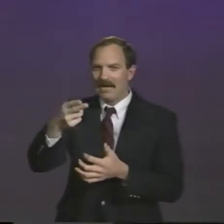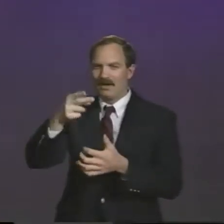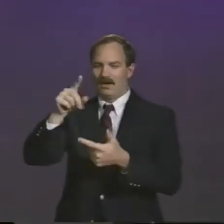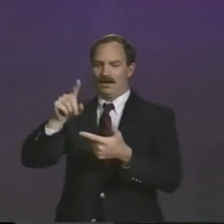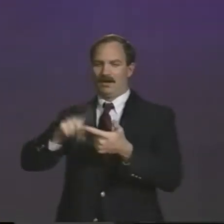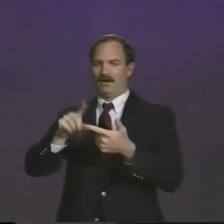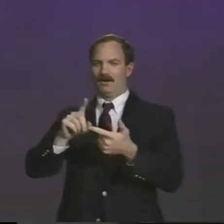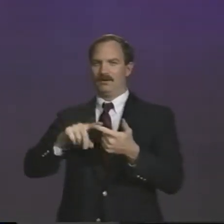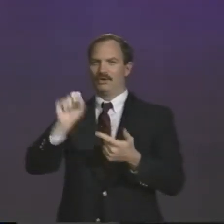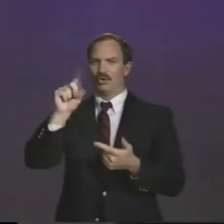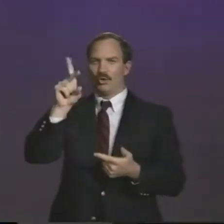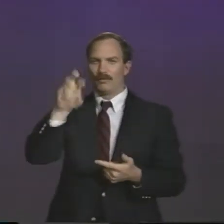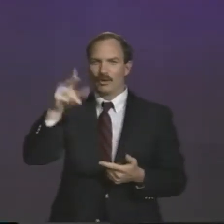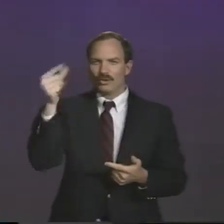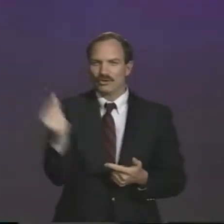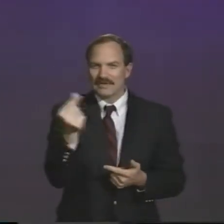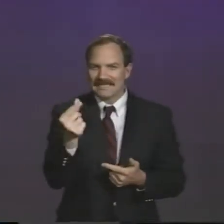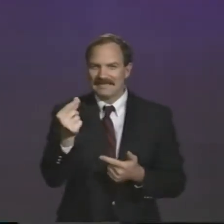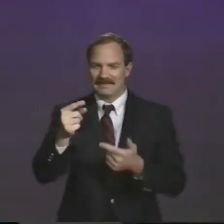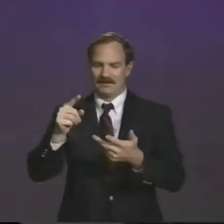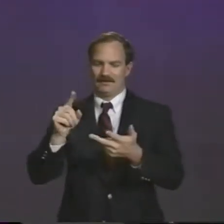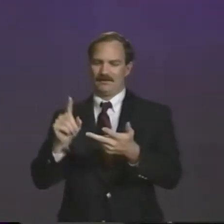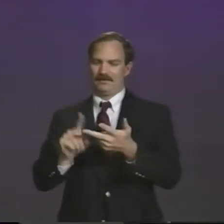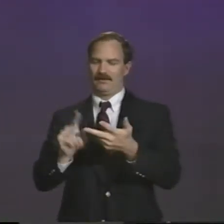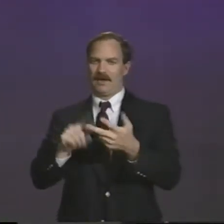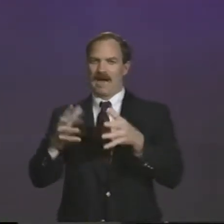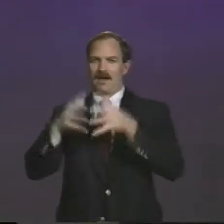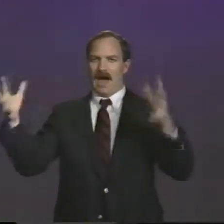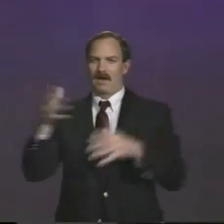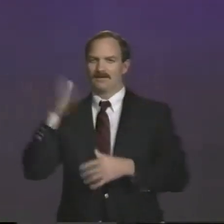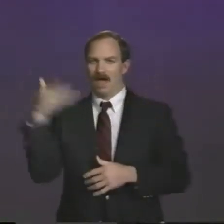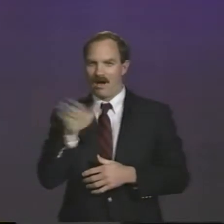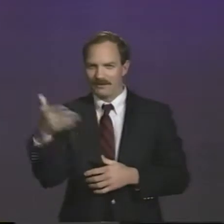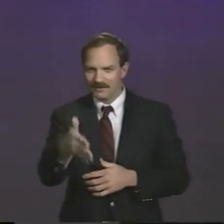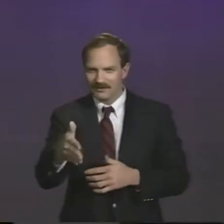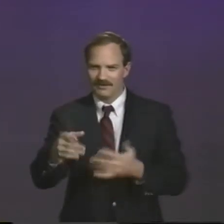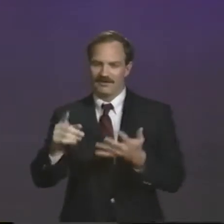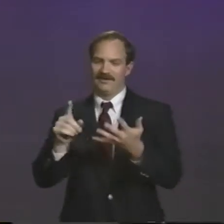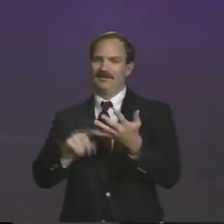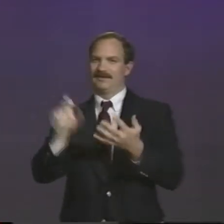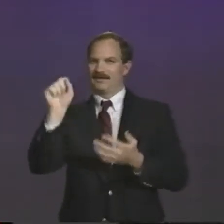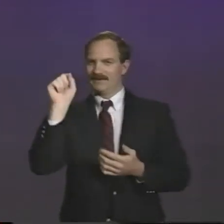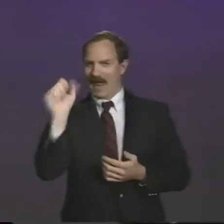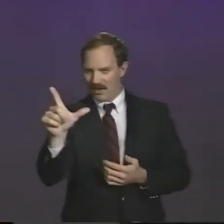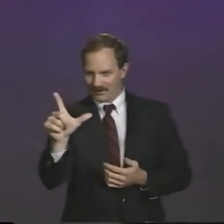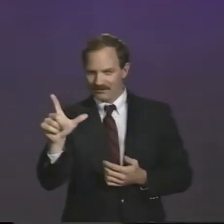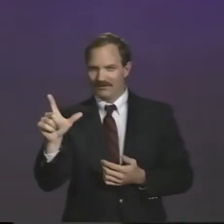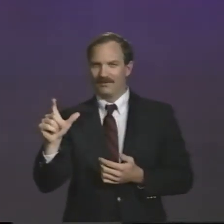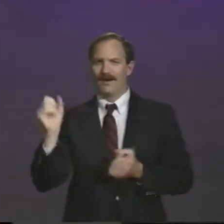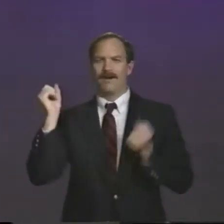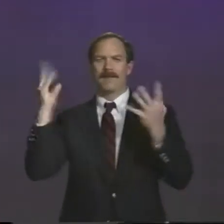includes the Downhill, the Super G, the Giant Slalom, and the Slalom.